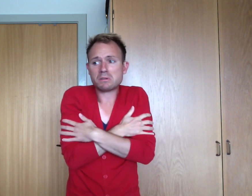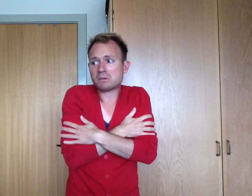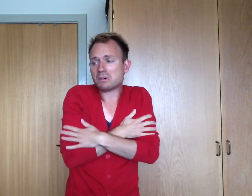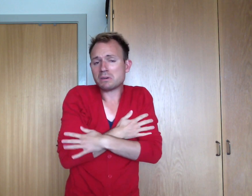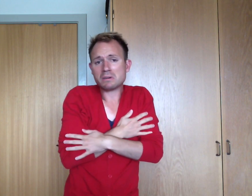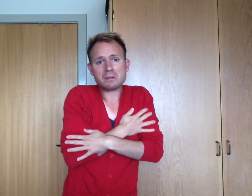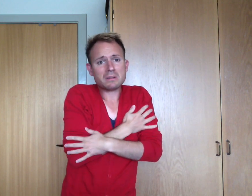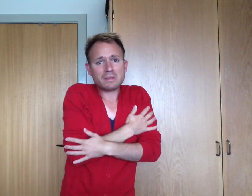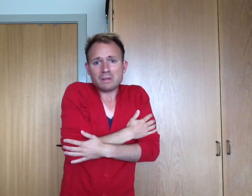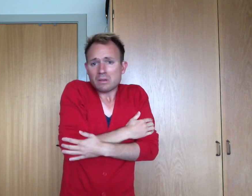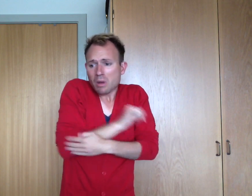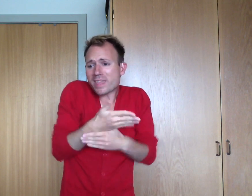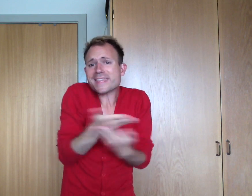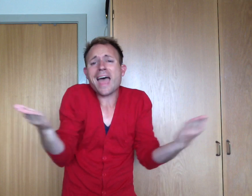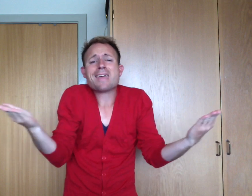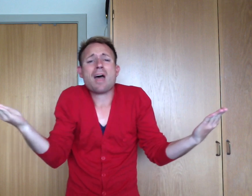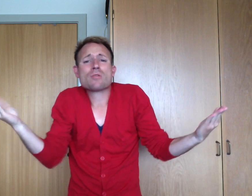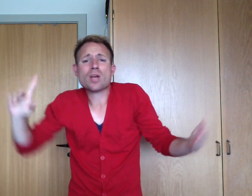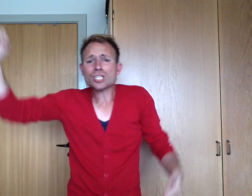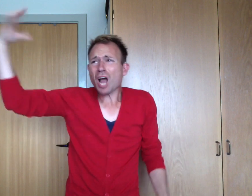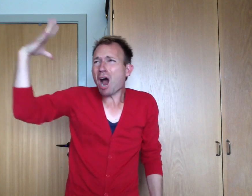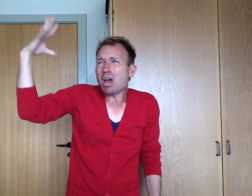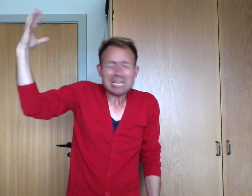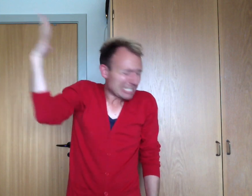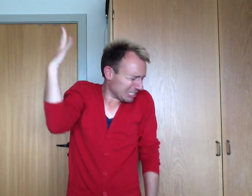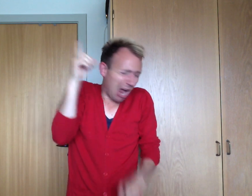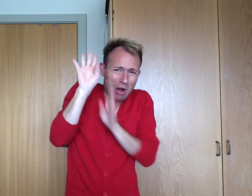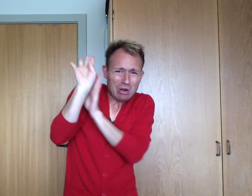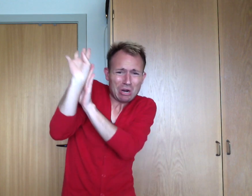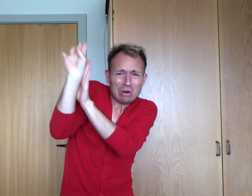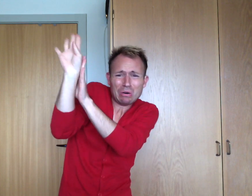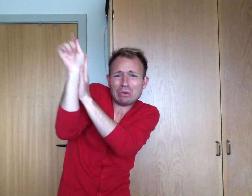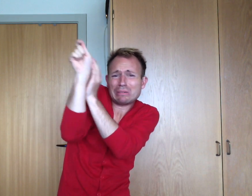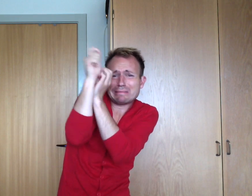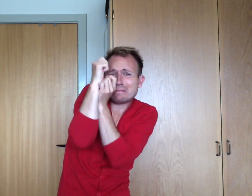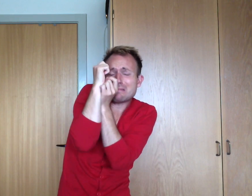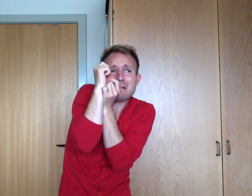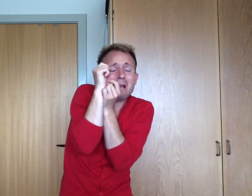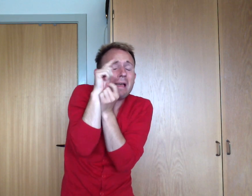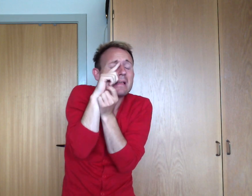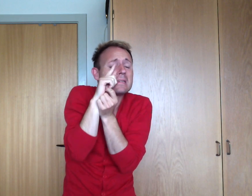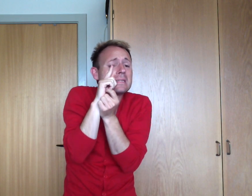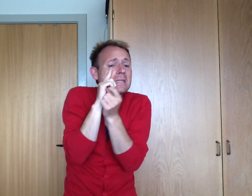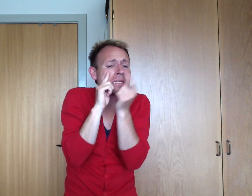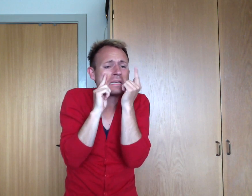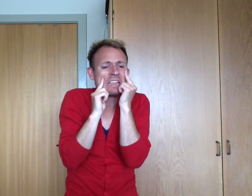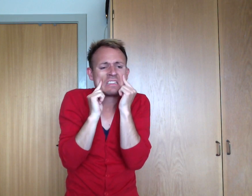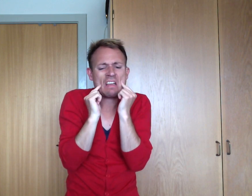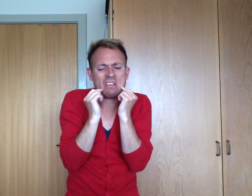There were days when the sun was so crude That all the tears